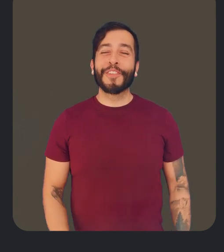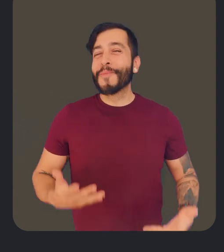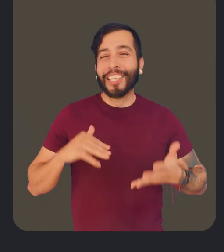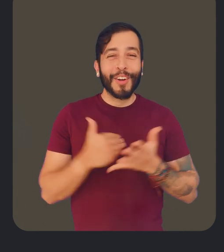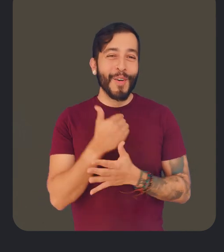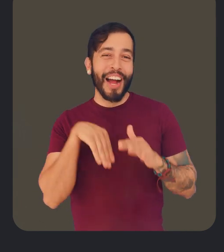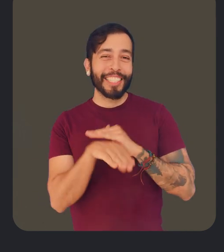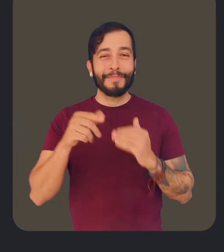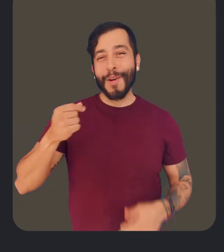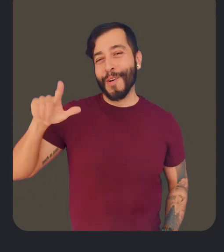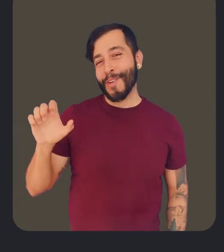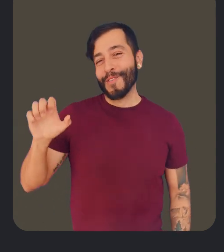What's new in accessibility at Google?